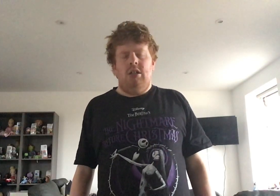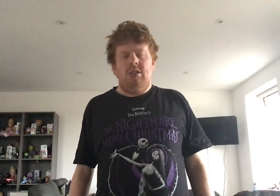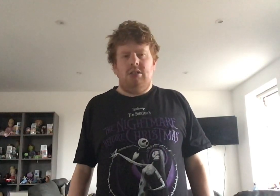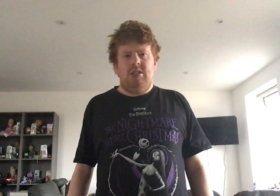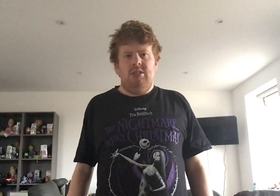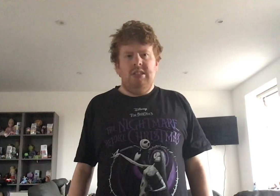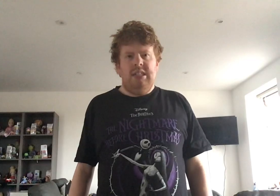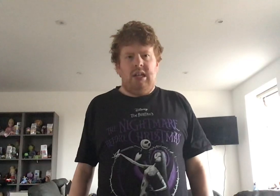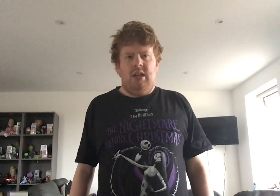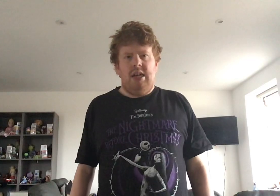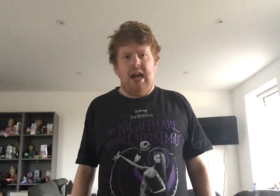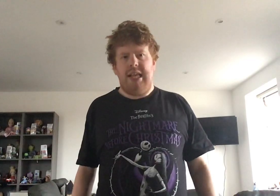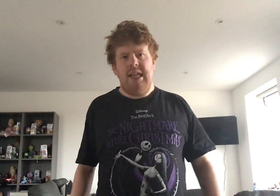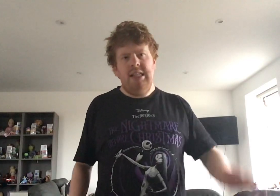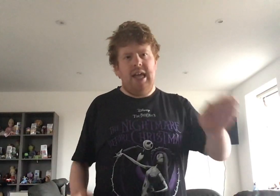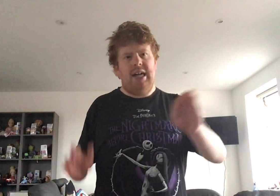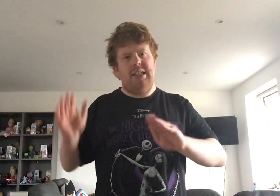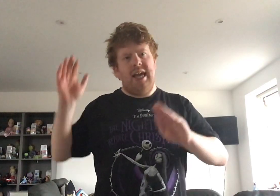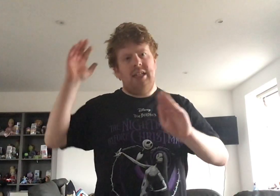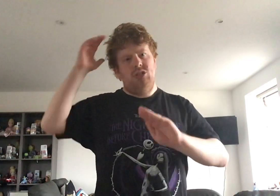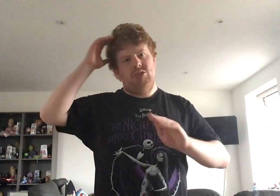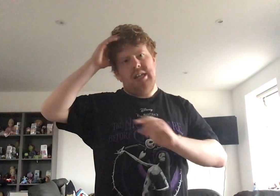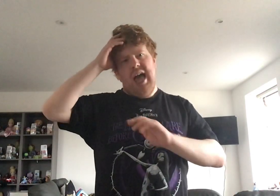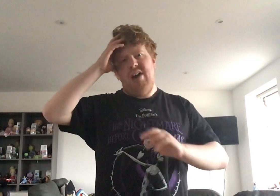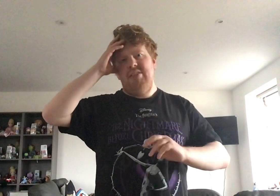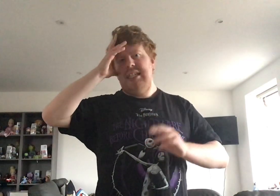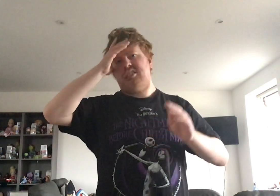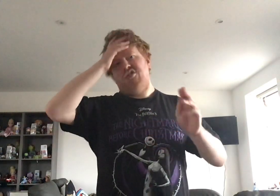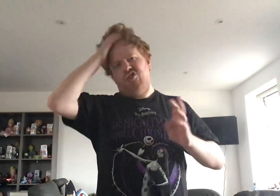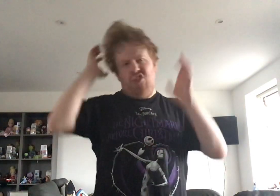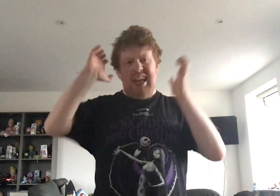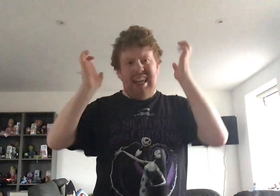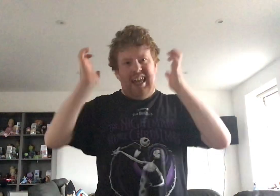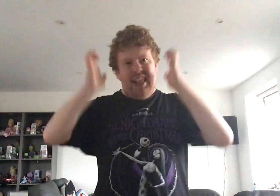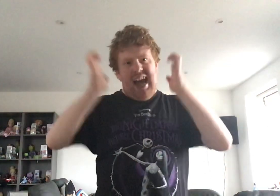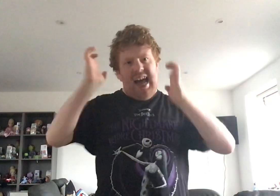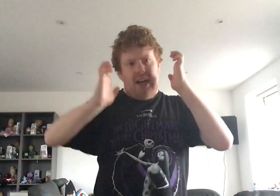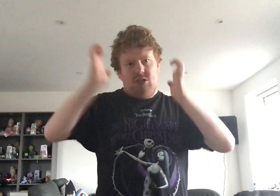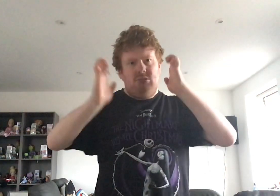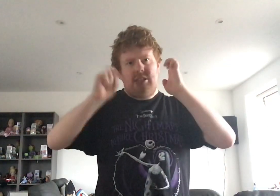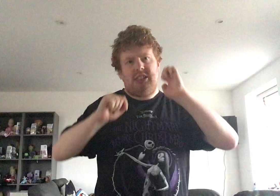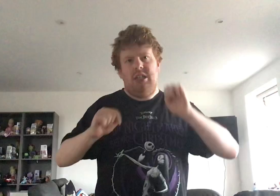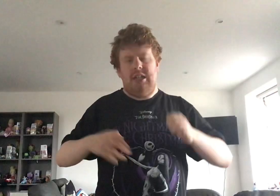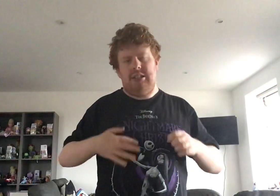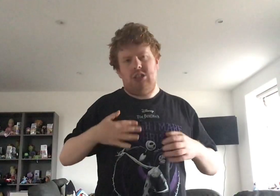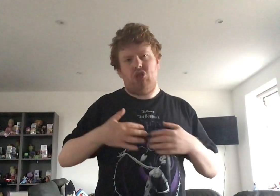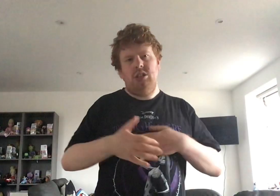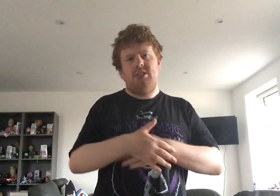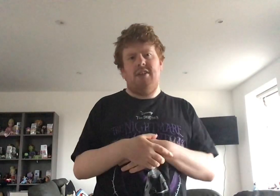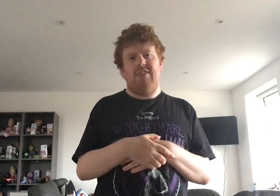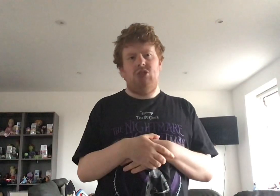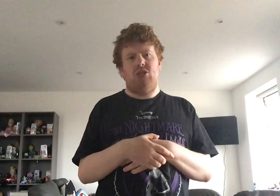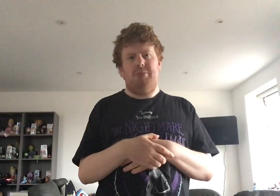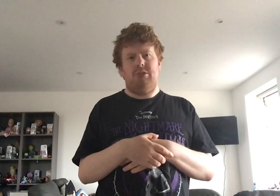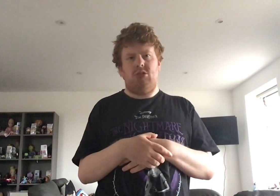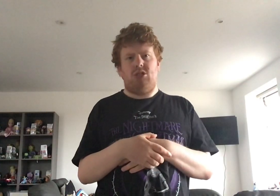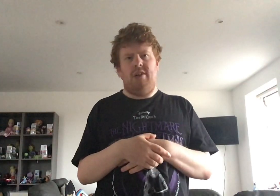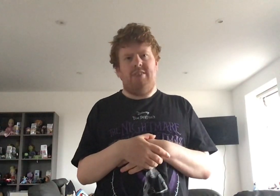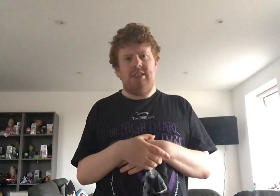So, yeah. And then, at the end, when Harry's FREAKING OUT and destroying stuff in Dumbledore's office,